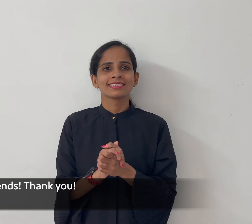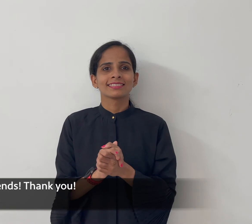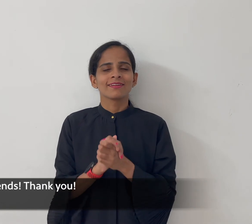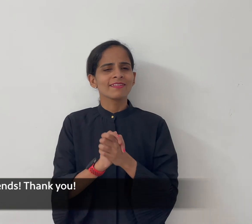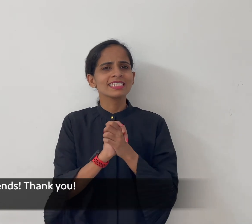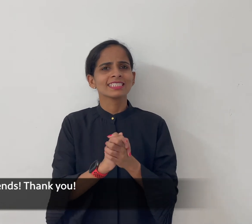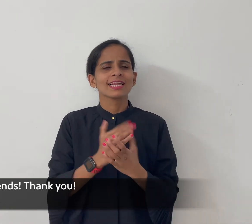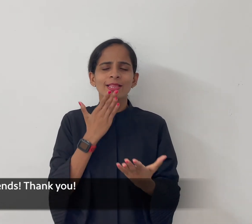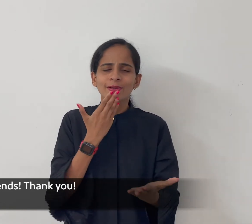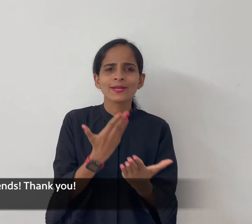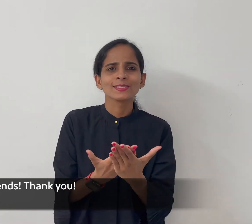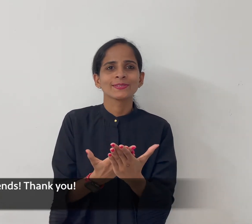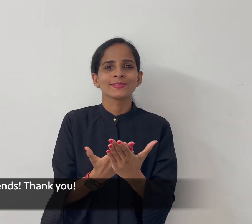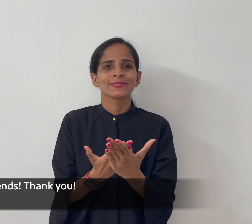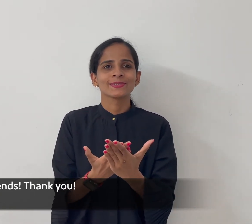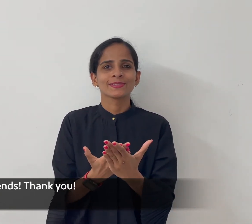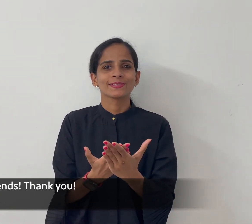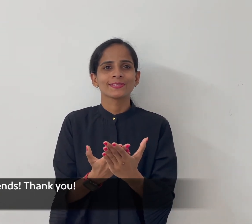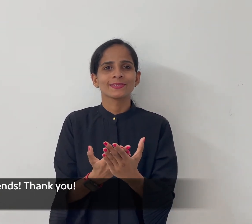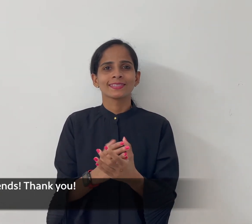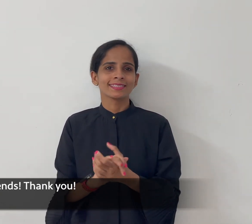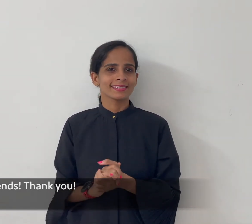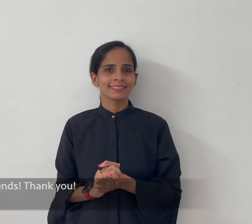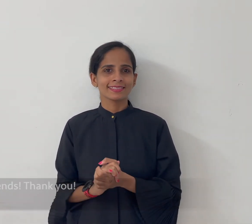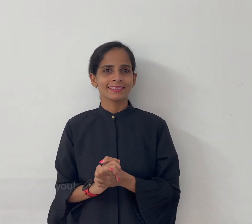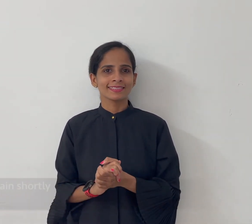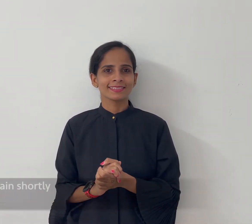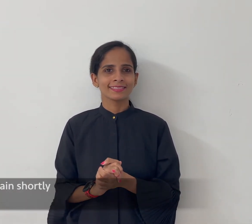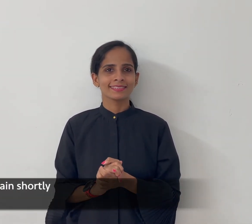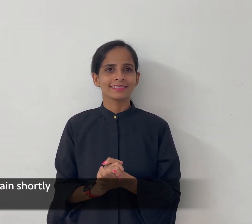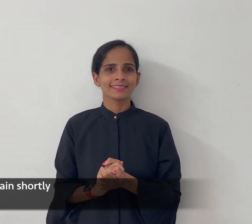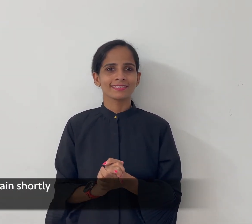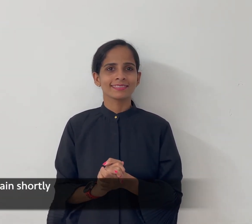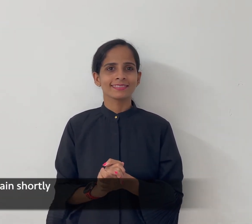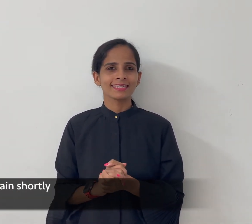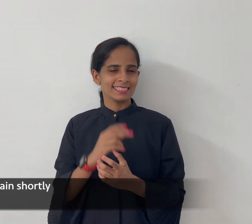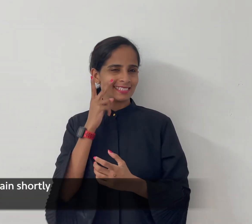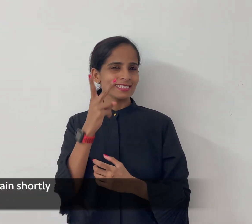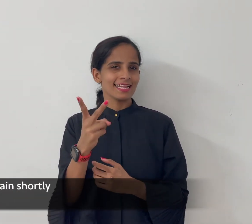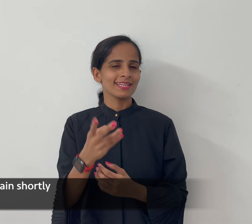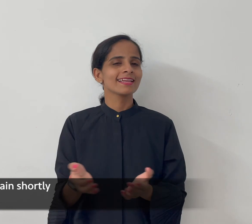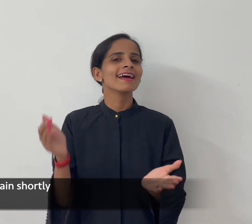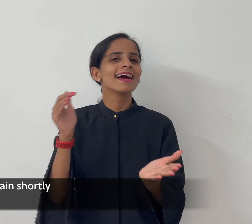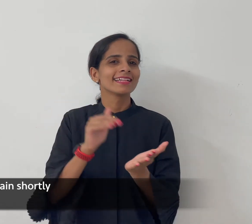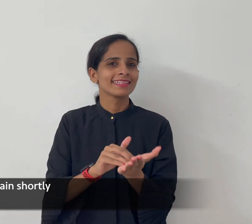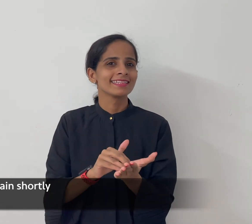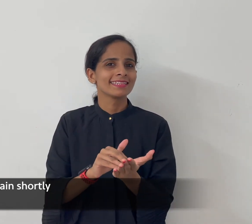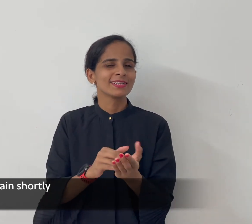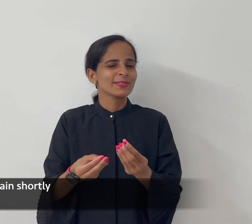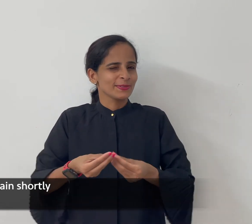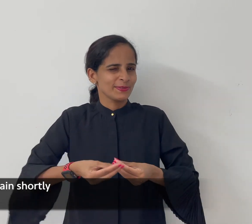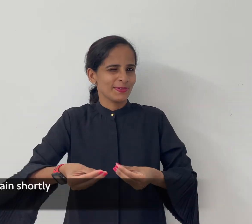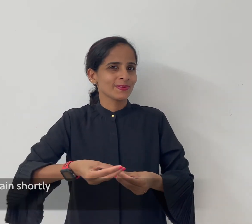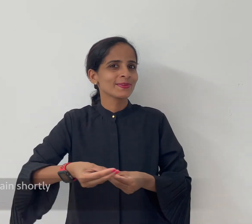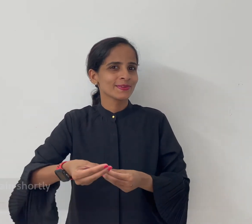that was good friends thank you we will see you again shortly